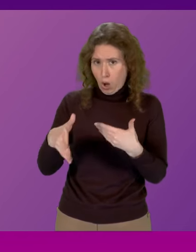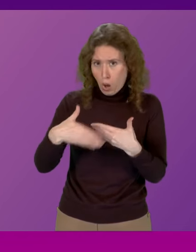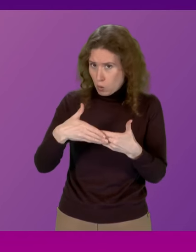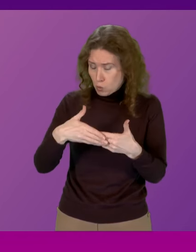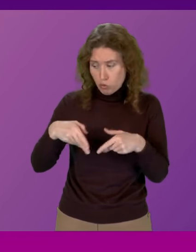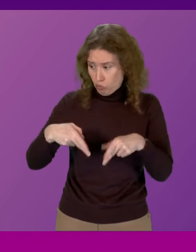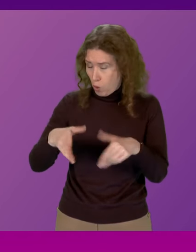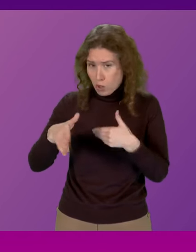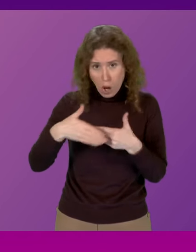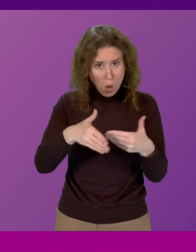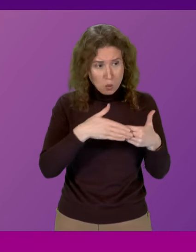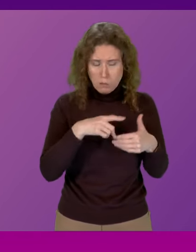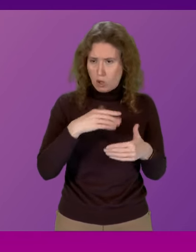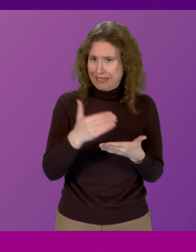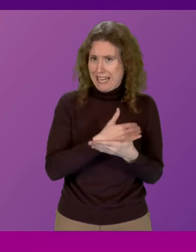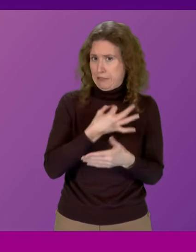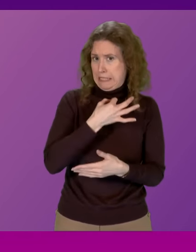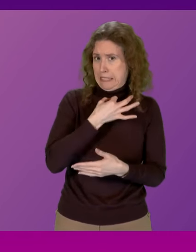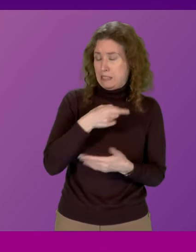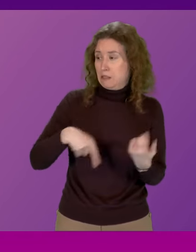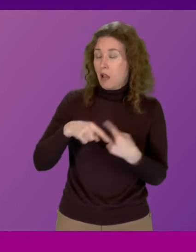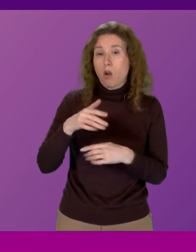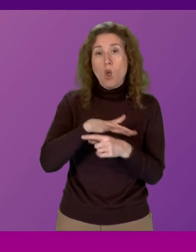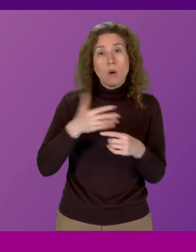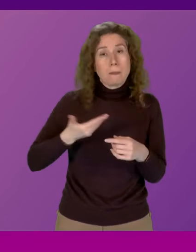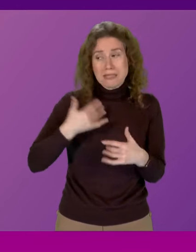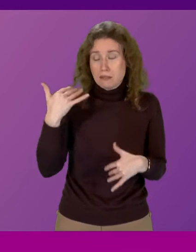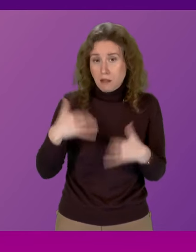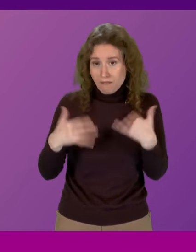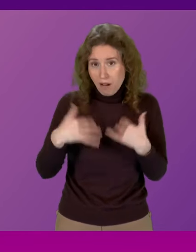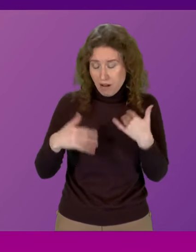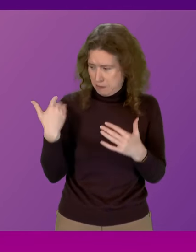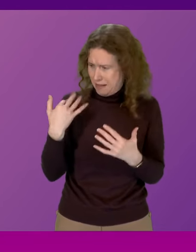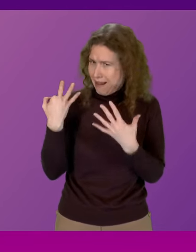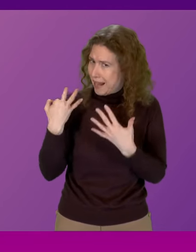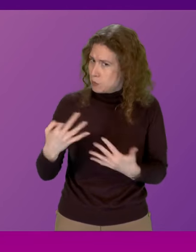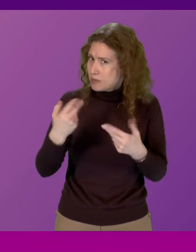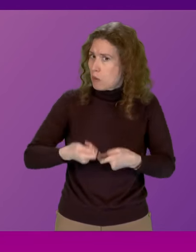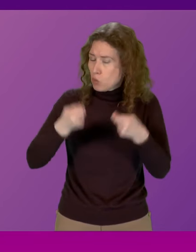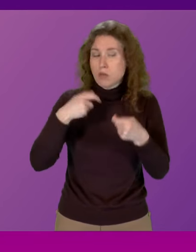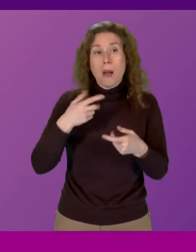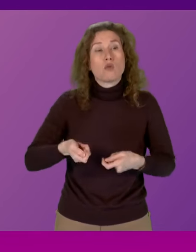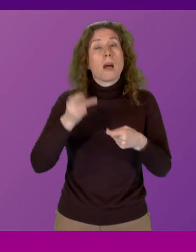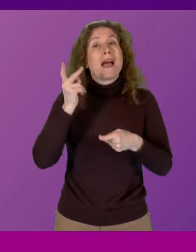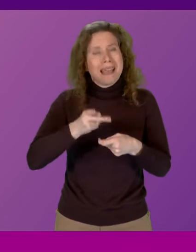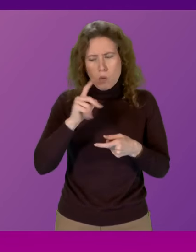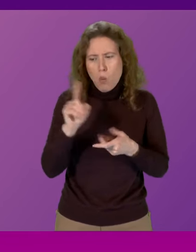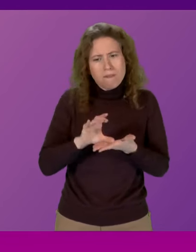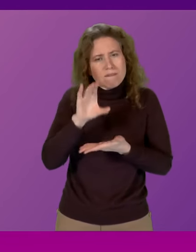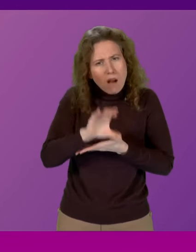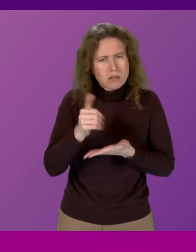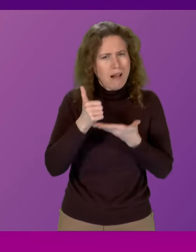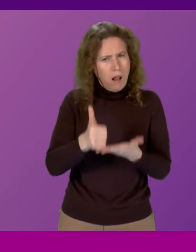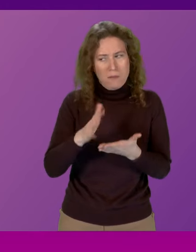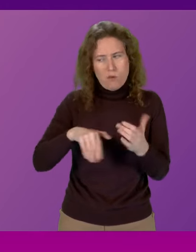roads are closed due to safety concerns and local businesses are suffering so can I ask the First Minister again what funding and help